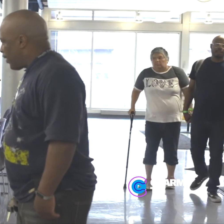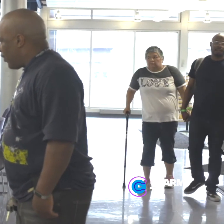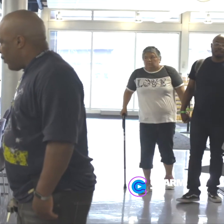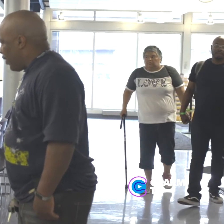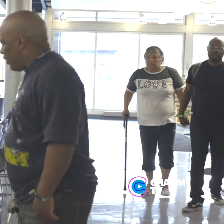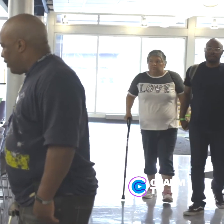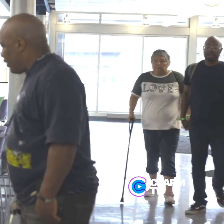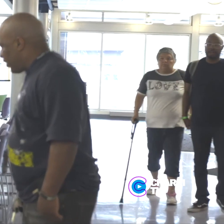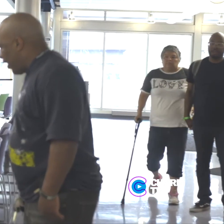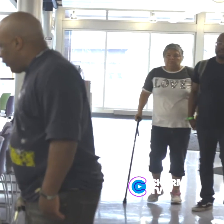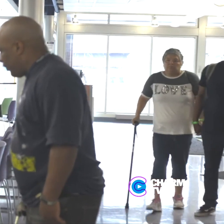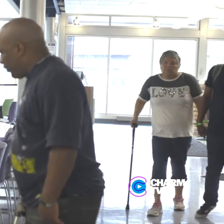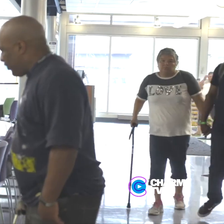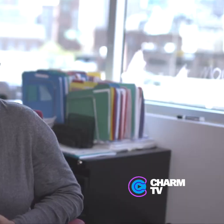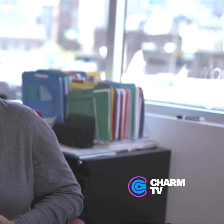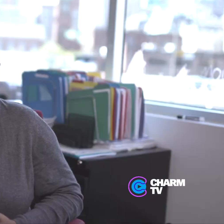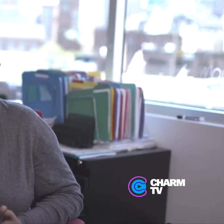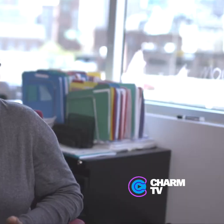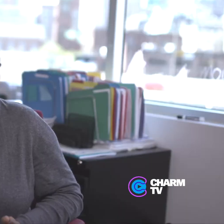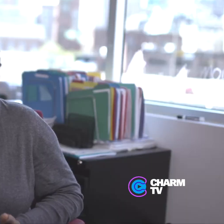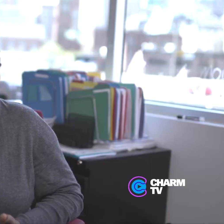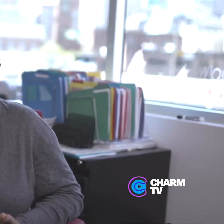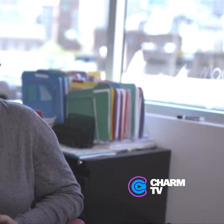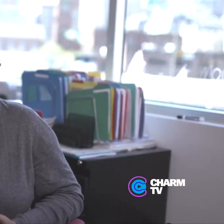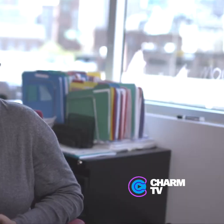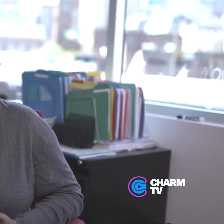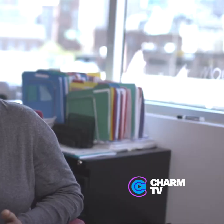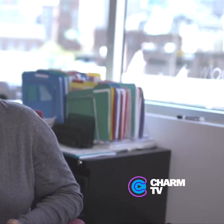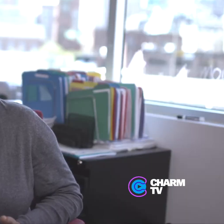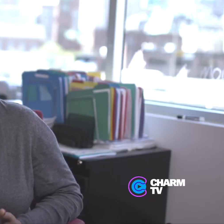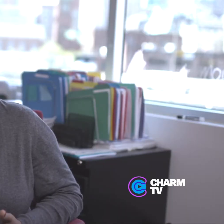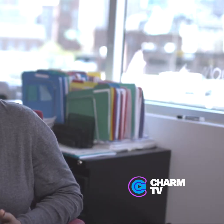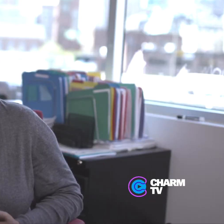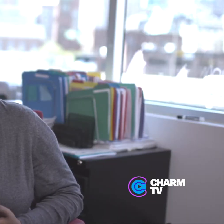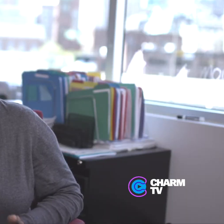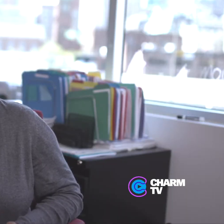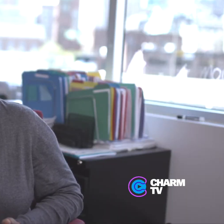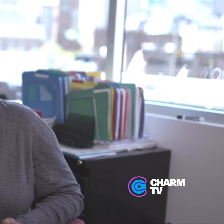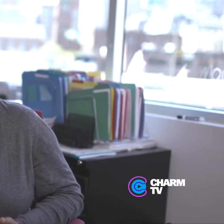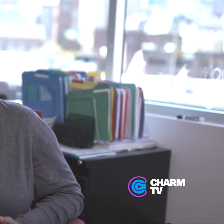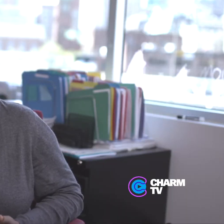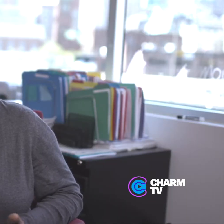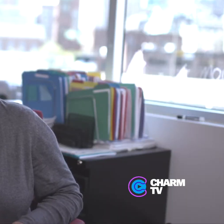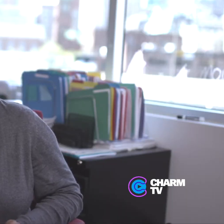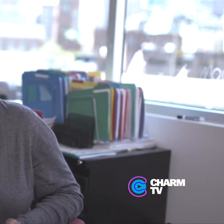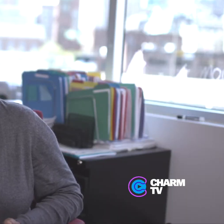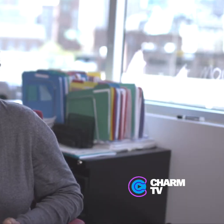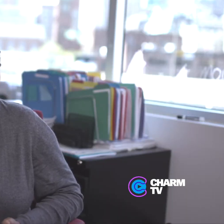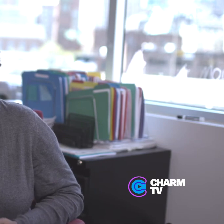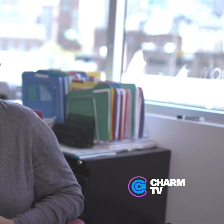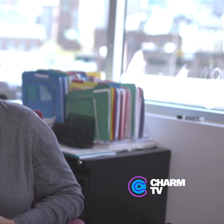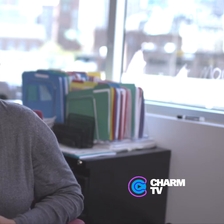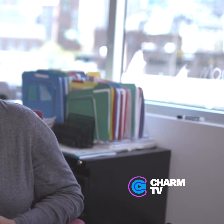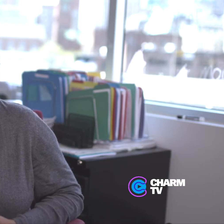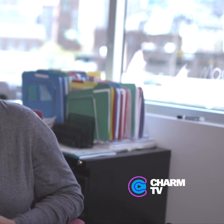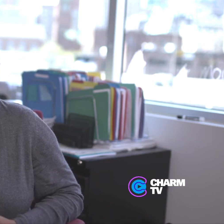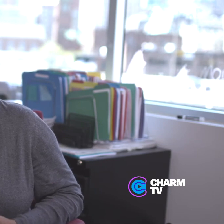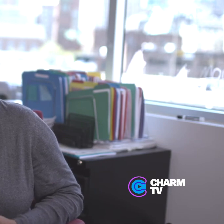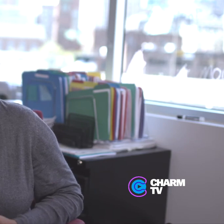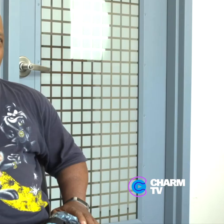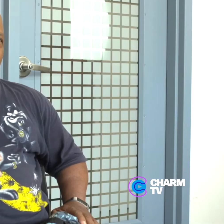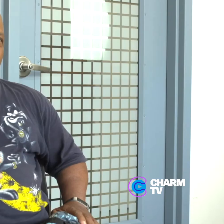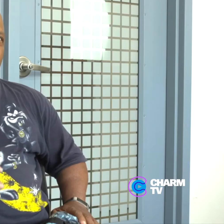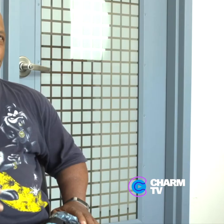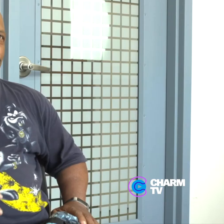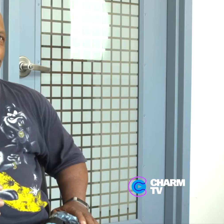important to the work that we do in the sense that they themselves have lived experiences with many of the things that our clients are